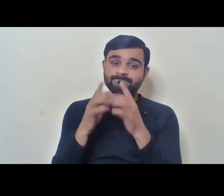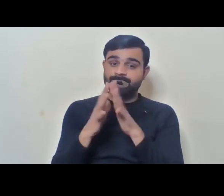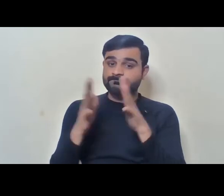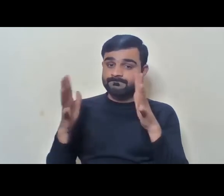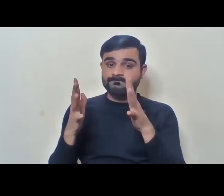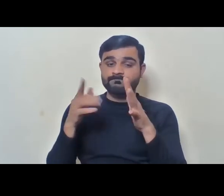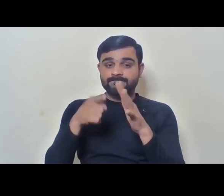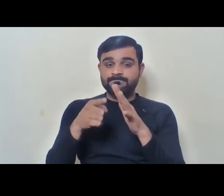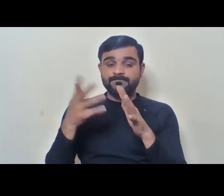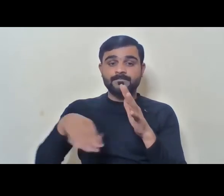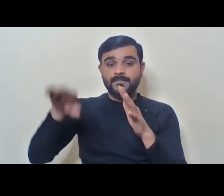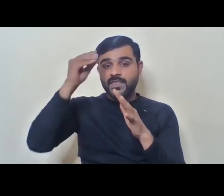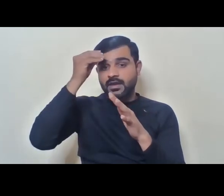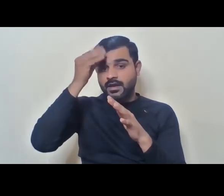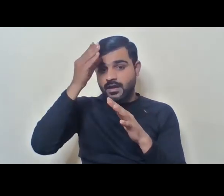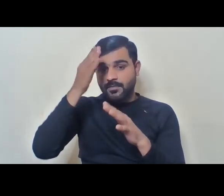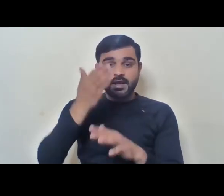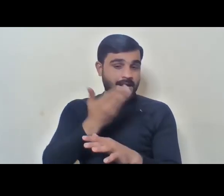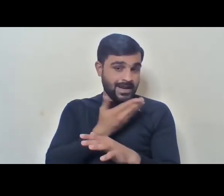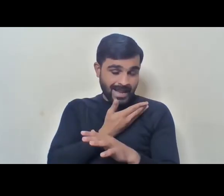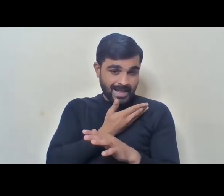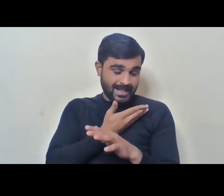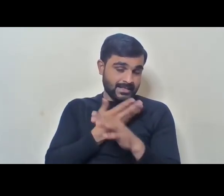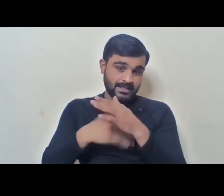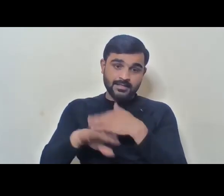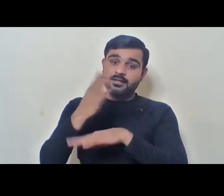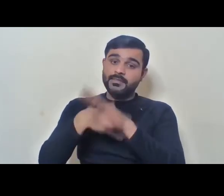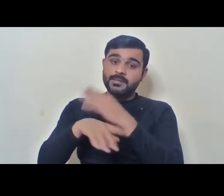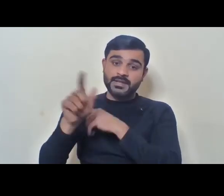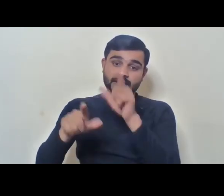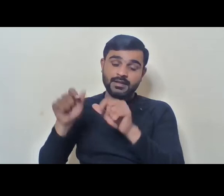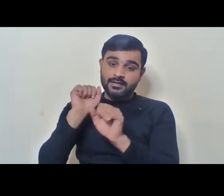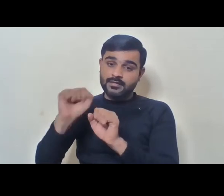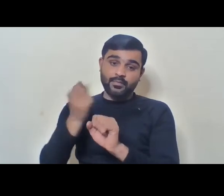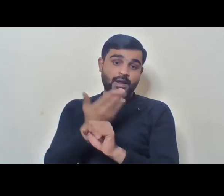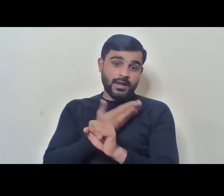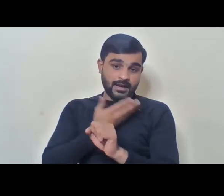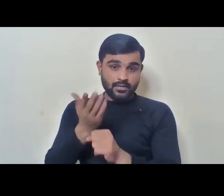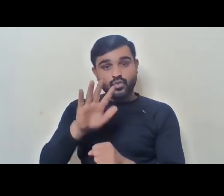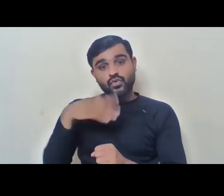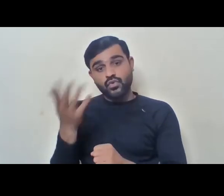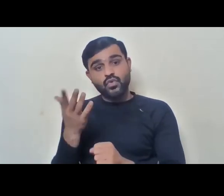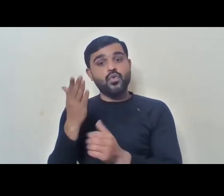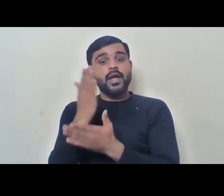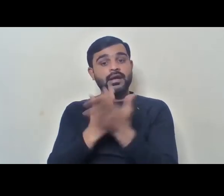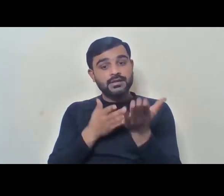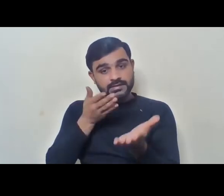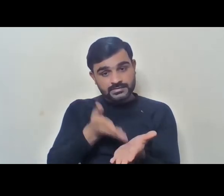about awareness on rights under the, you know, for persons with disabilities under the Act,